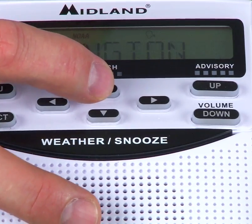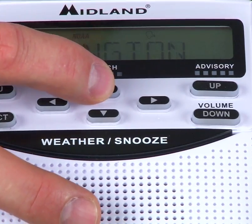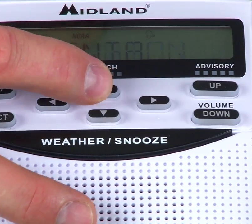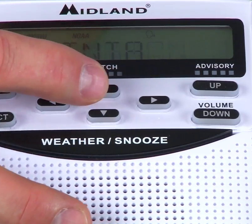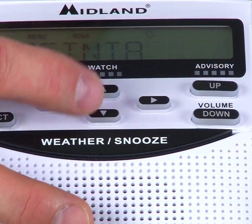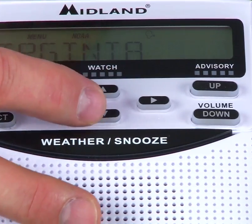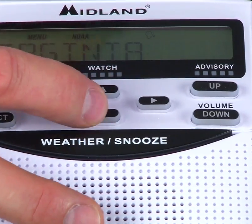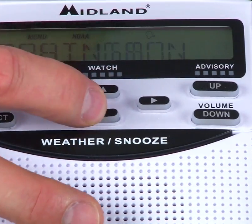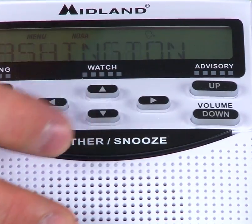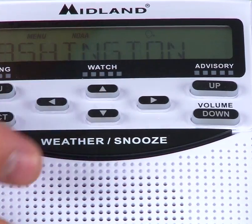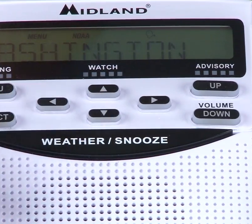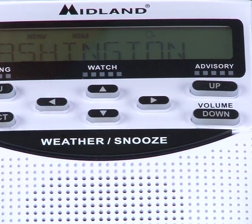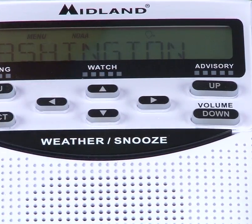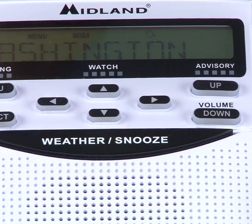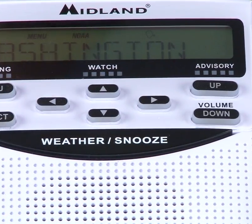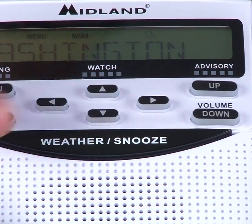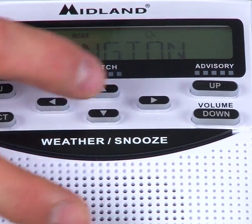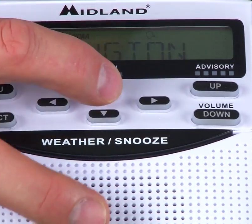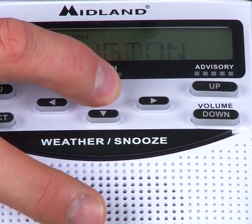Next slide.